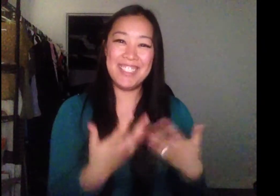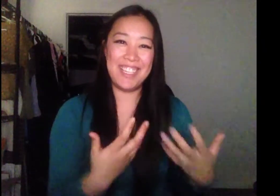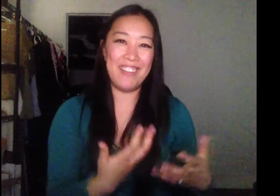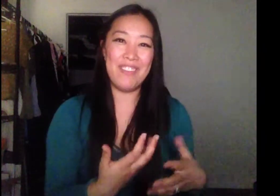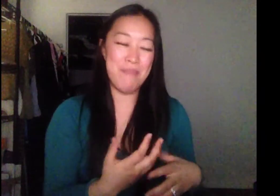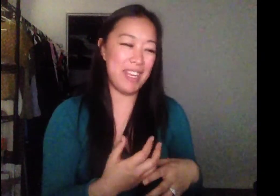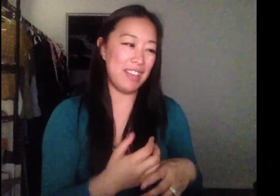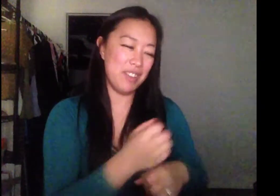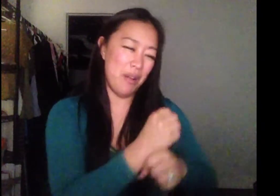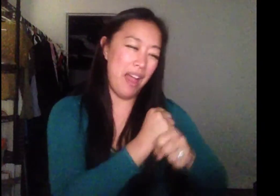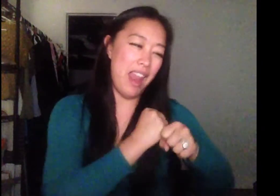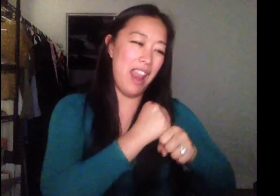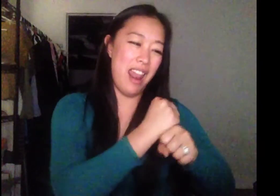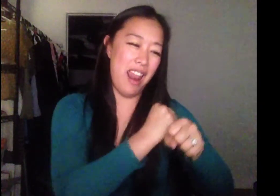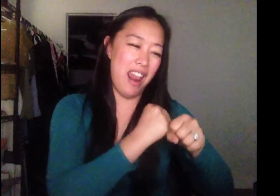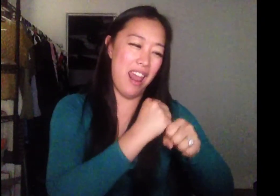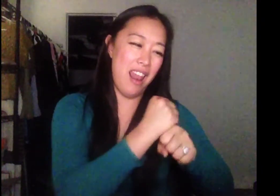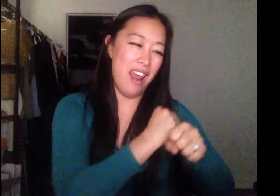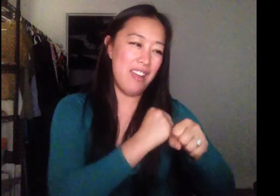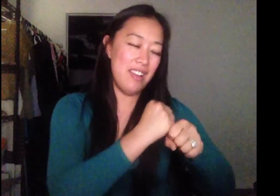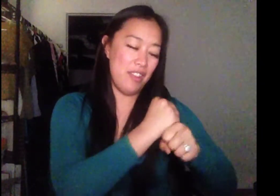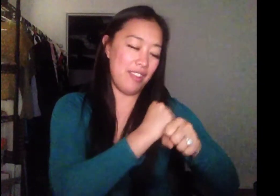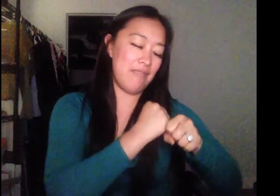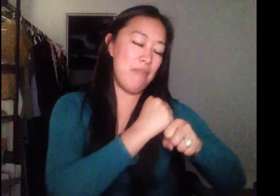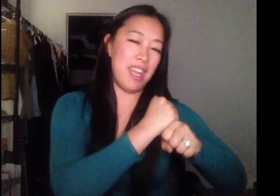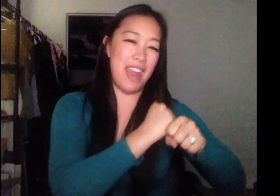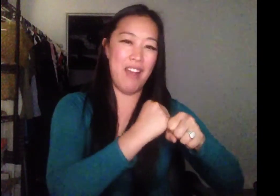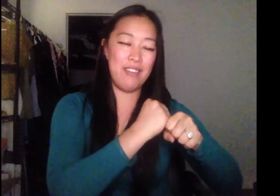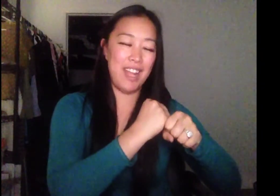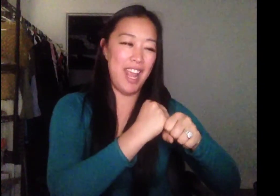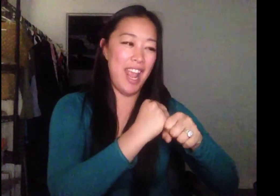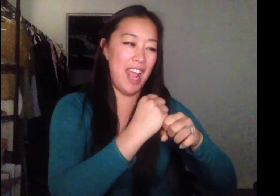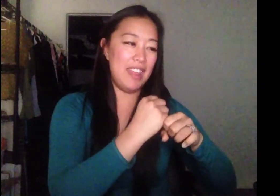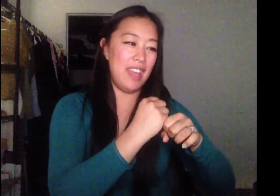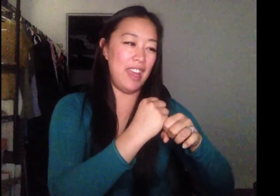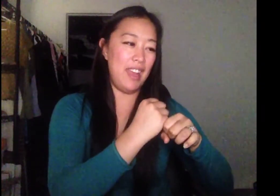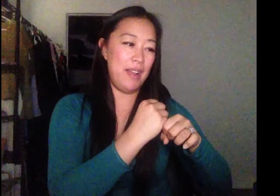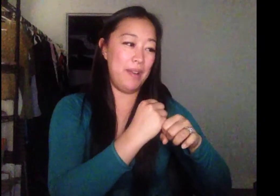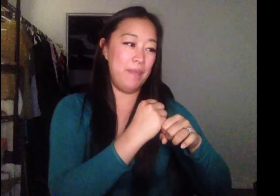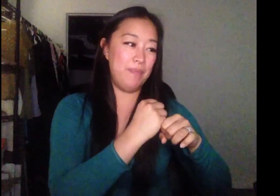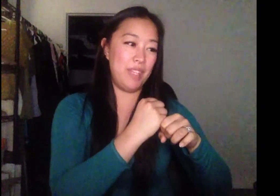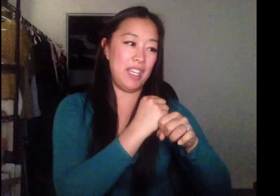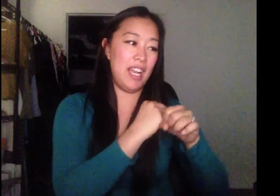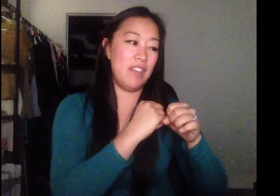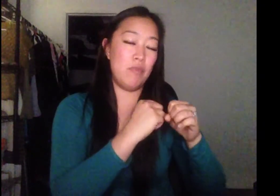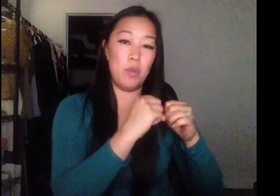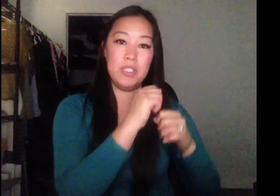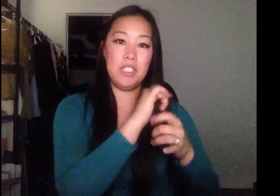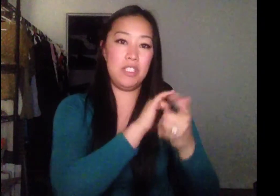of the make out. So la la la la la la la. They're like making out. And then it kind of rolls into